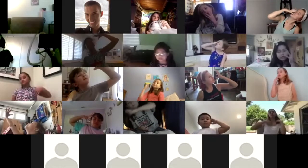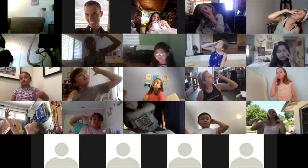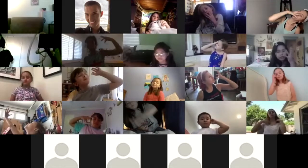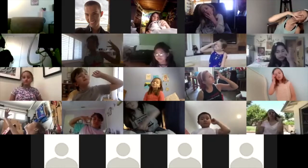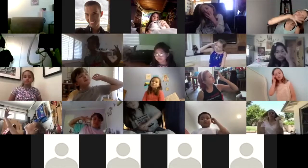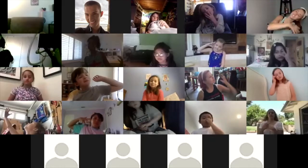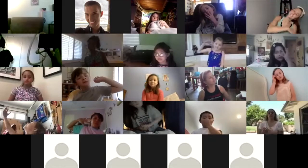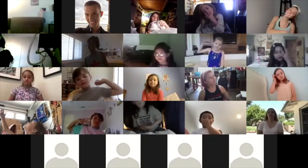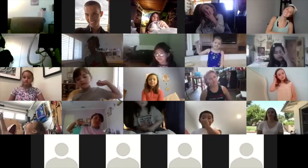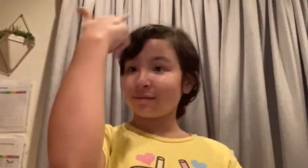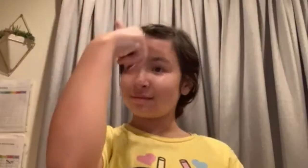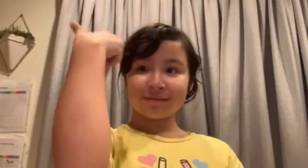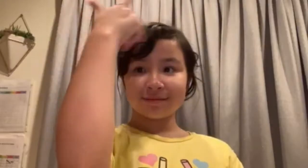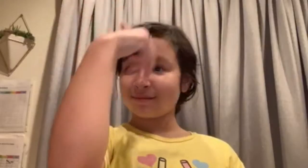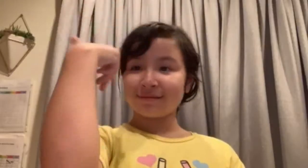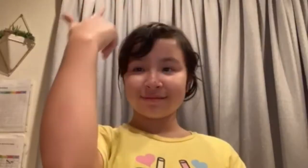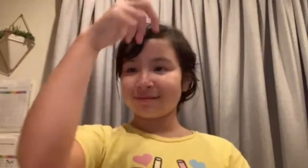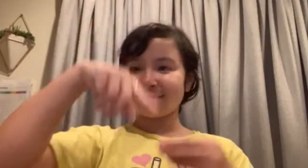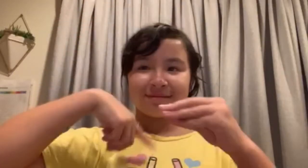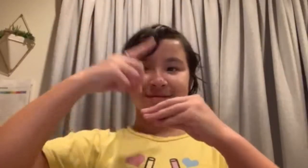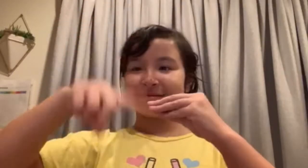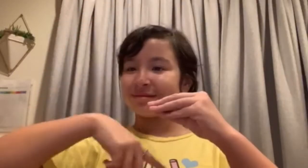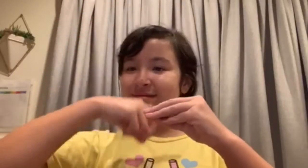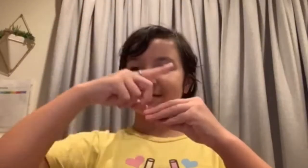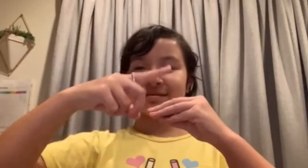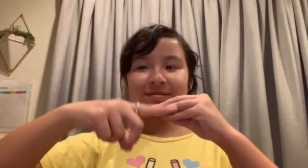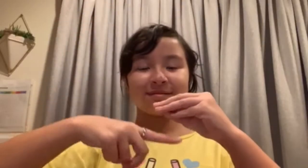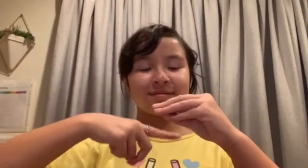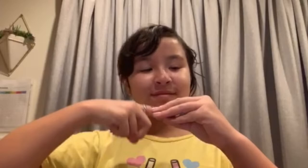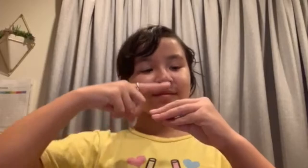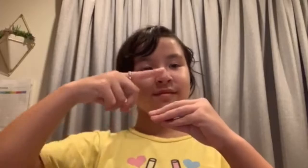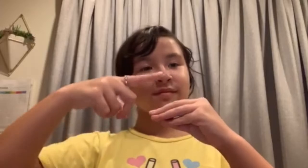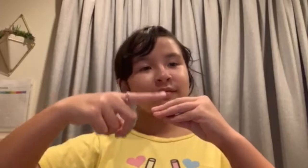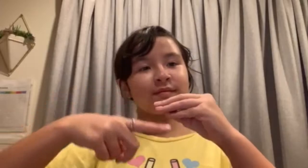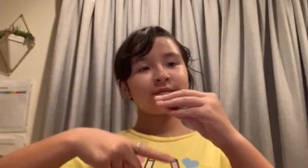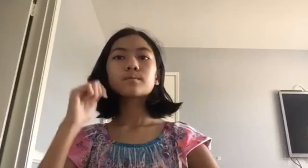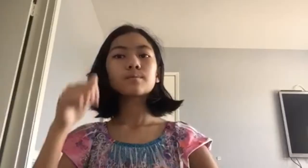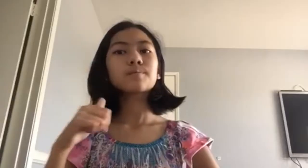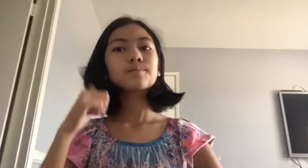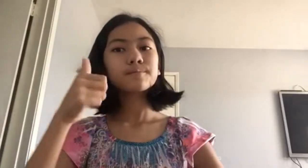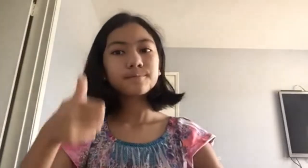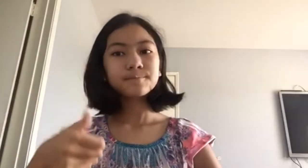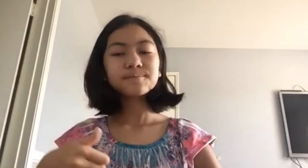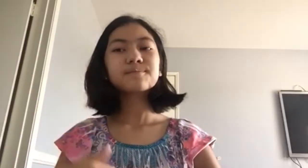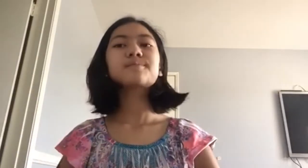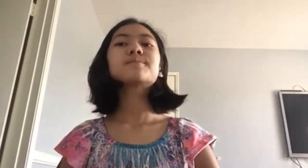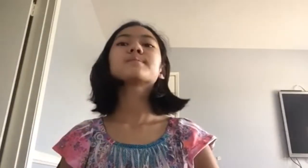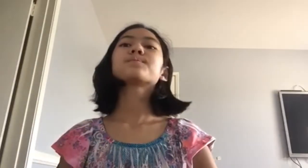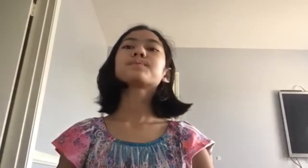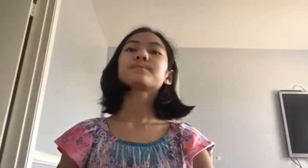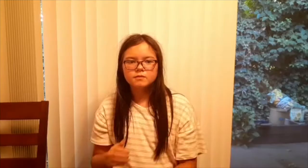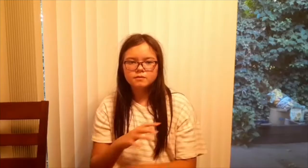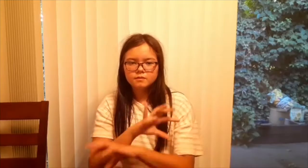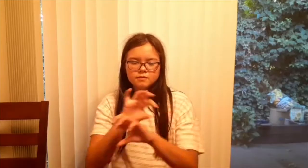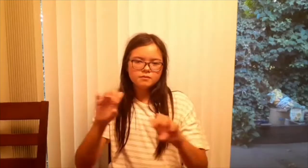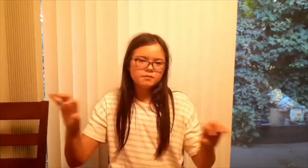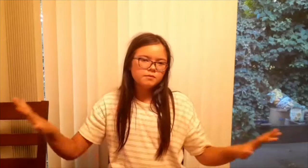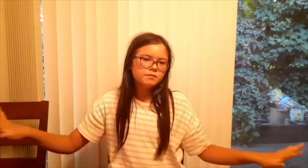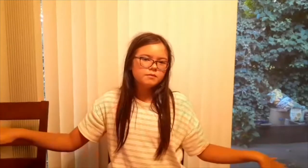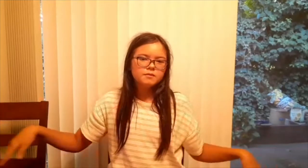Just thinking about Tomorrow Tomorrow Clears away the